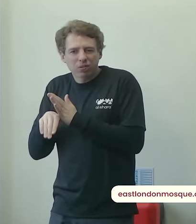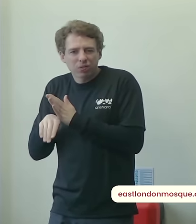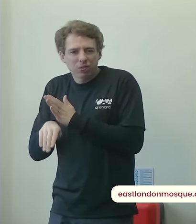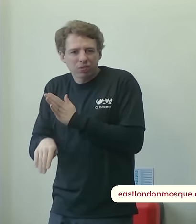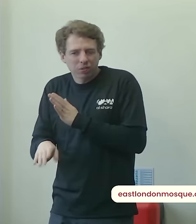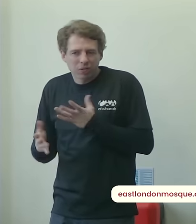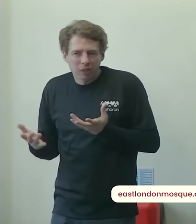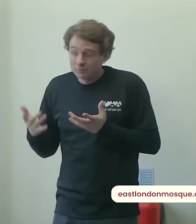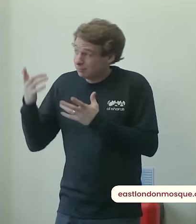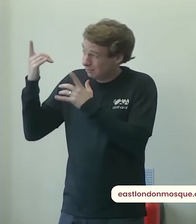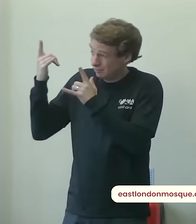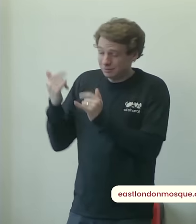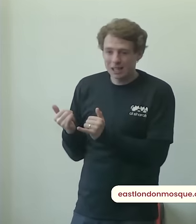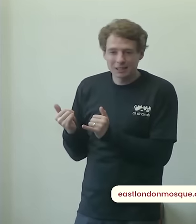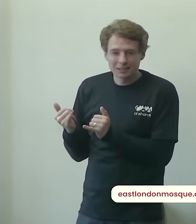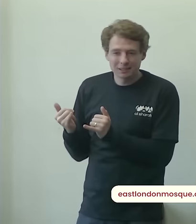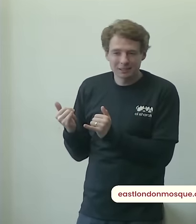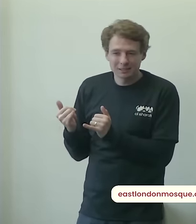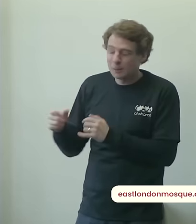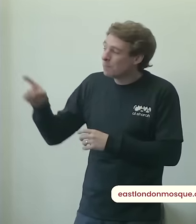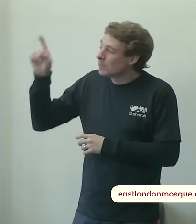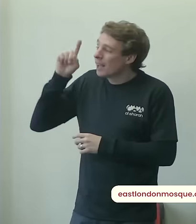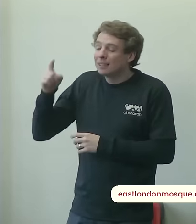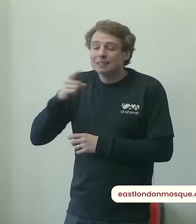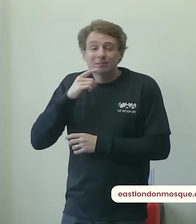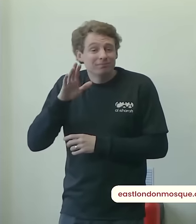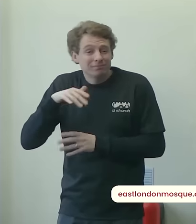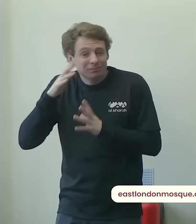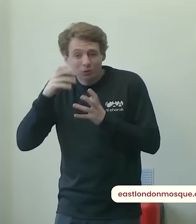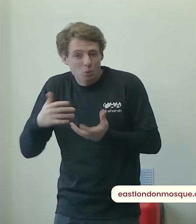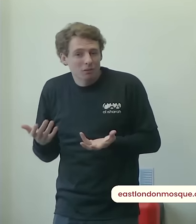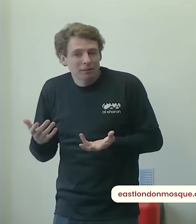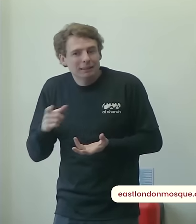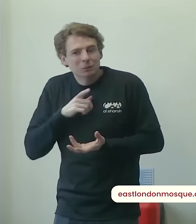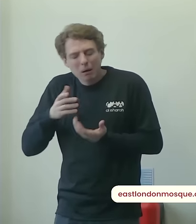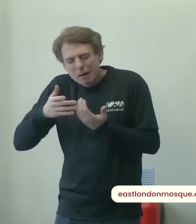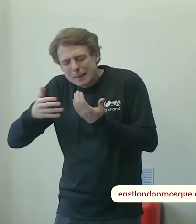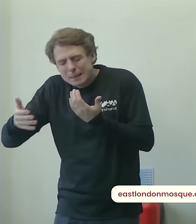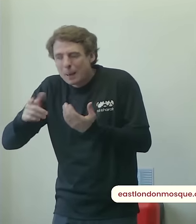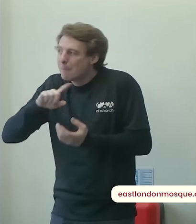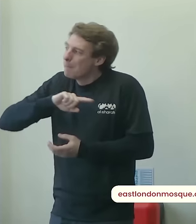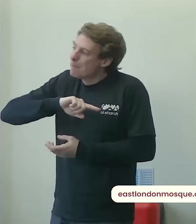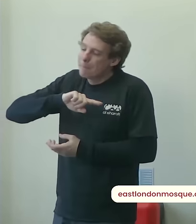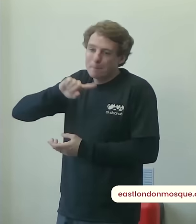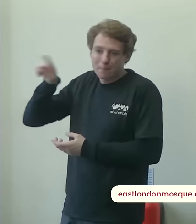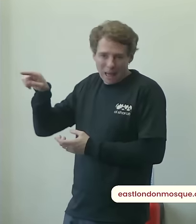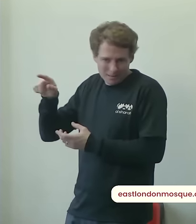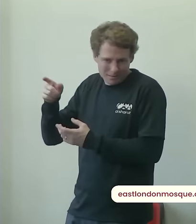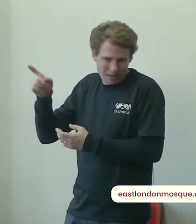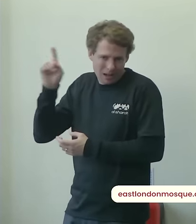are going to return to us just now just now you're going to return to us and if you return to us with a good connection